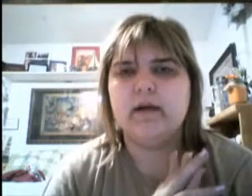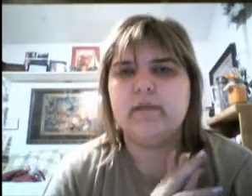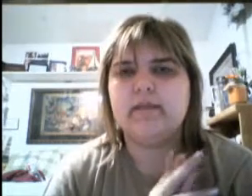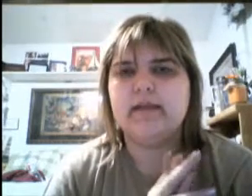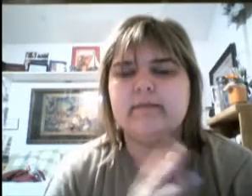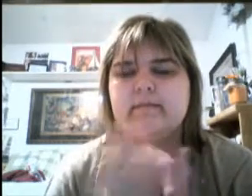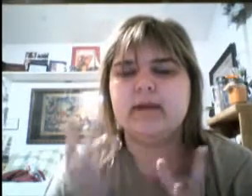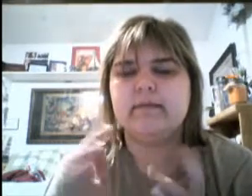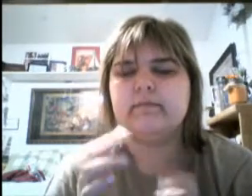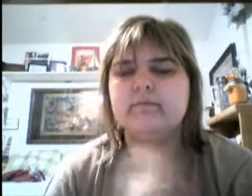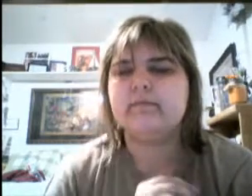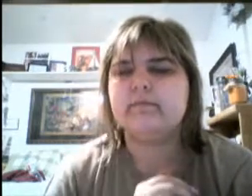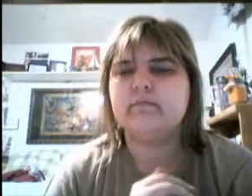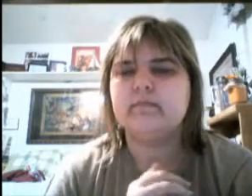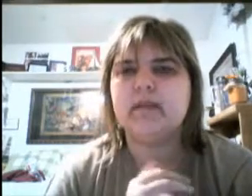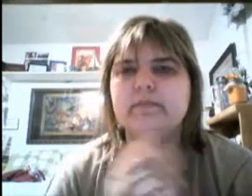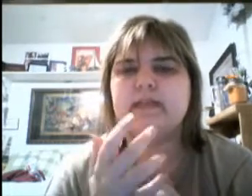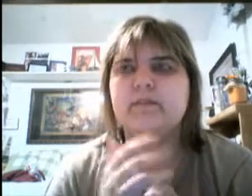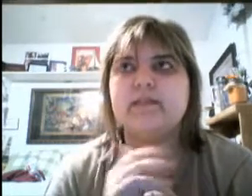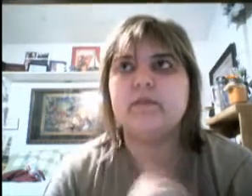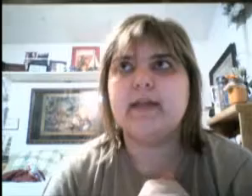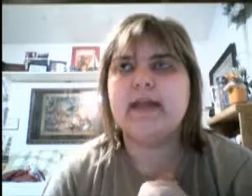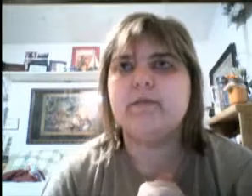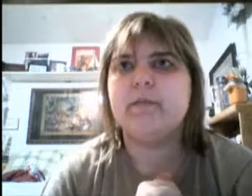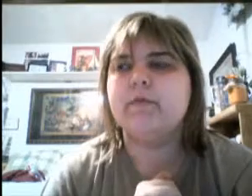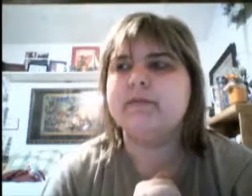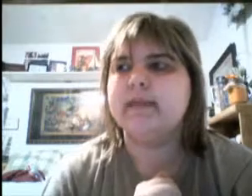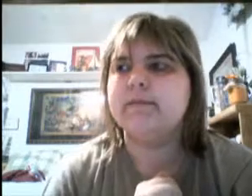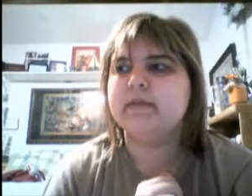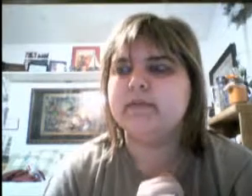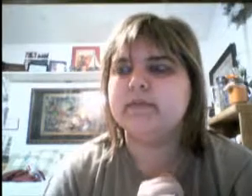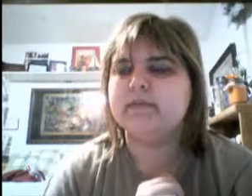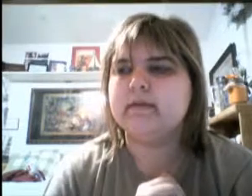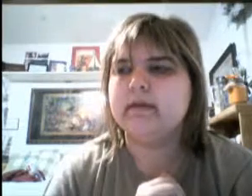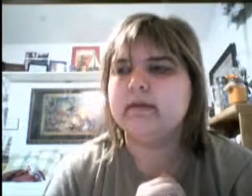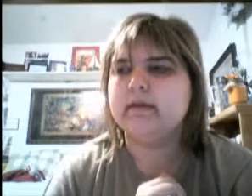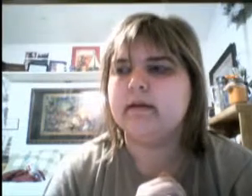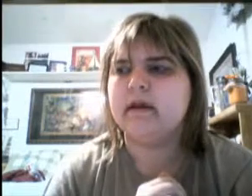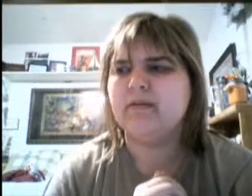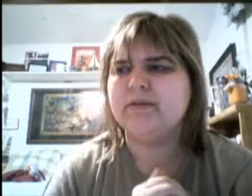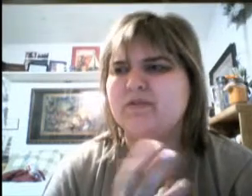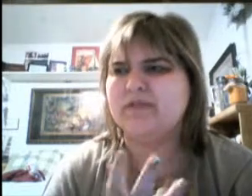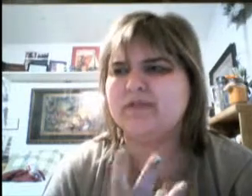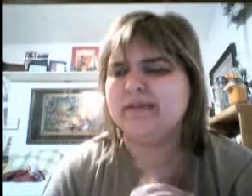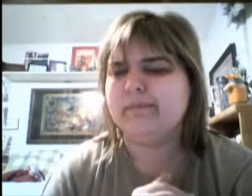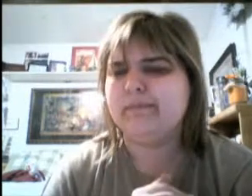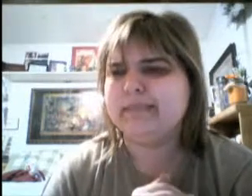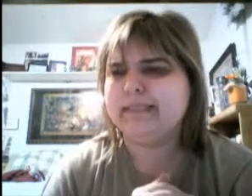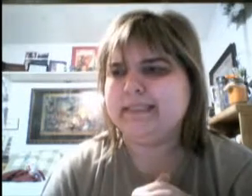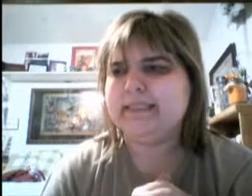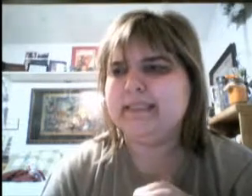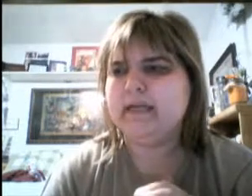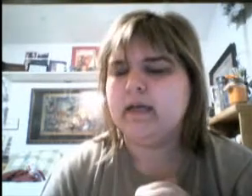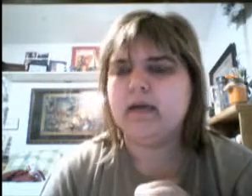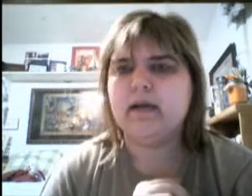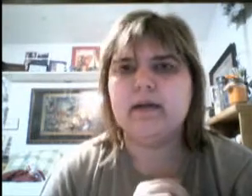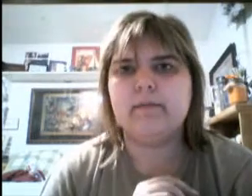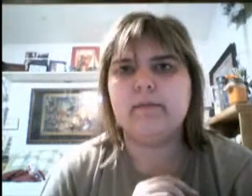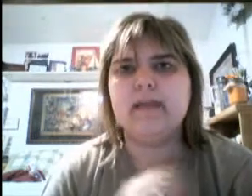Um, and I'm upset at myself that I can't remember his name, because, uh, I always know his name. Um, but